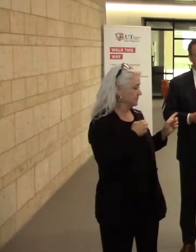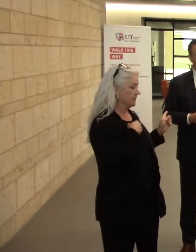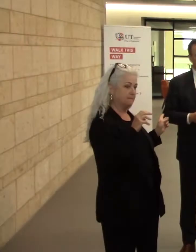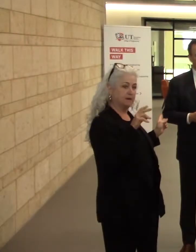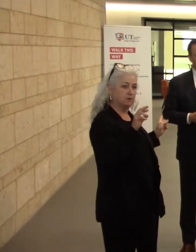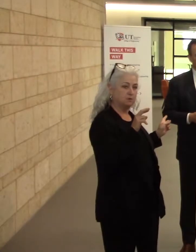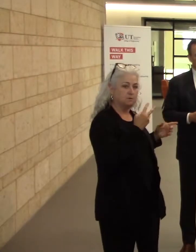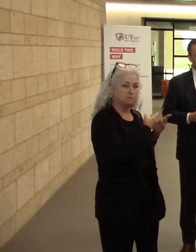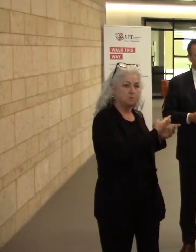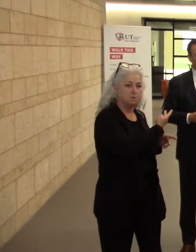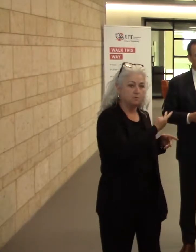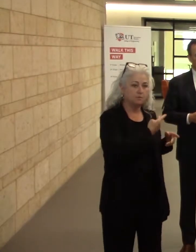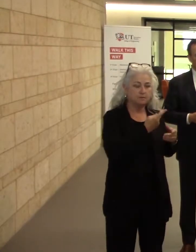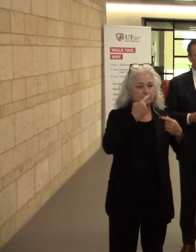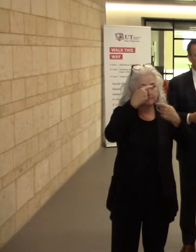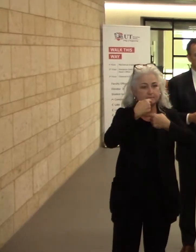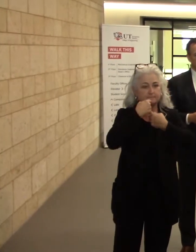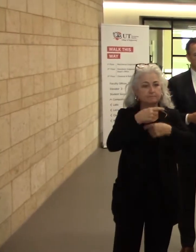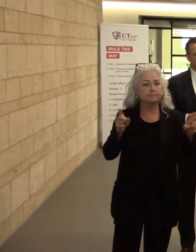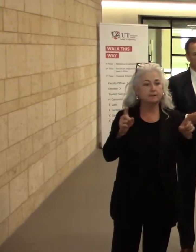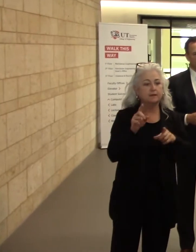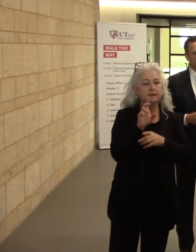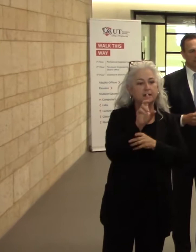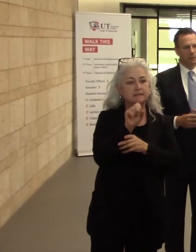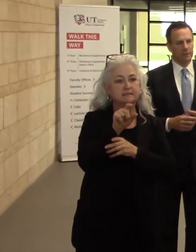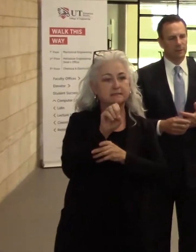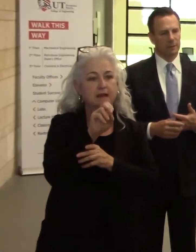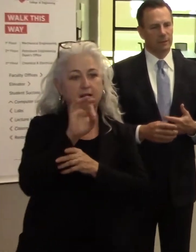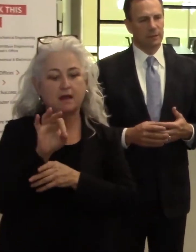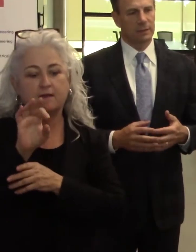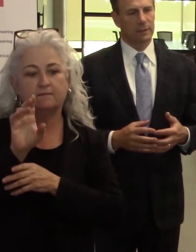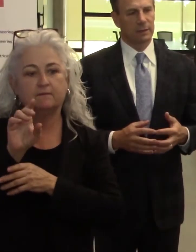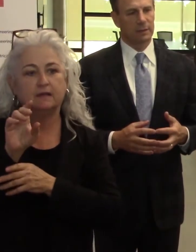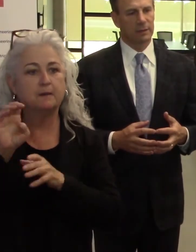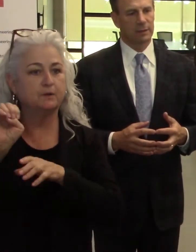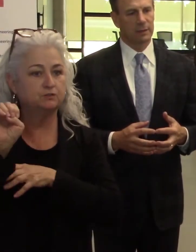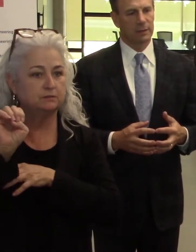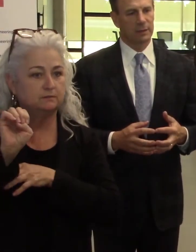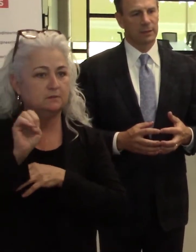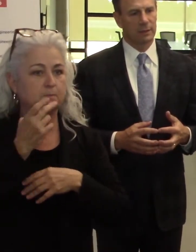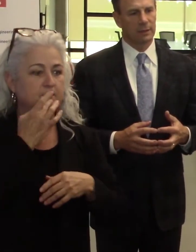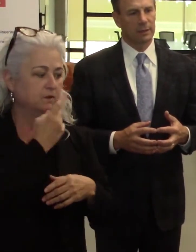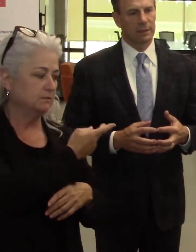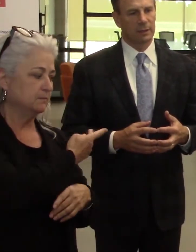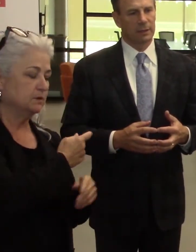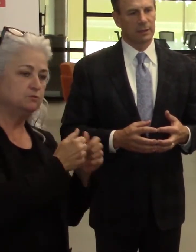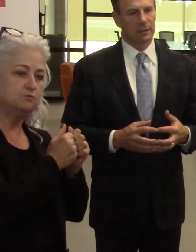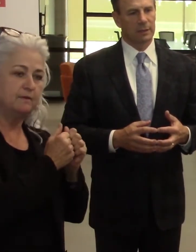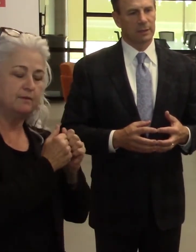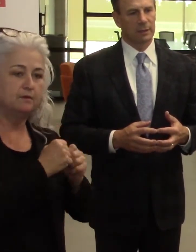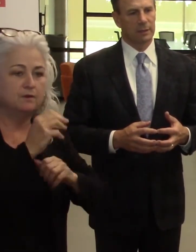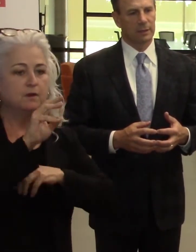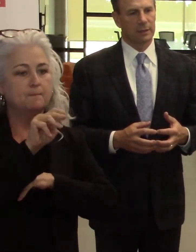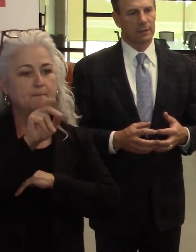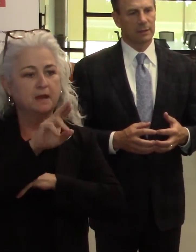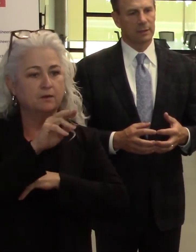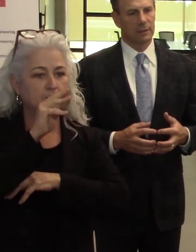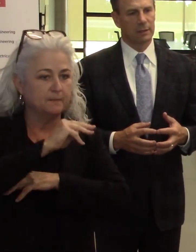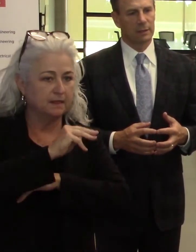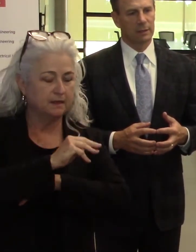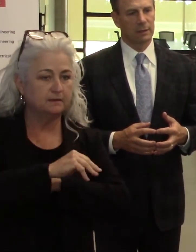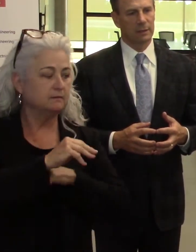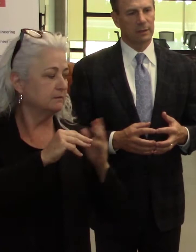We are declaring state of emergency now, today. We wanted to do this together to show that we are unified as communities.